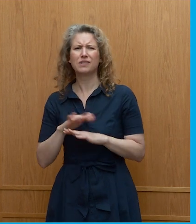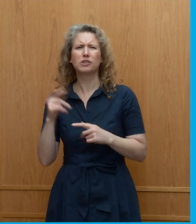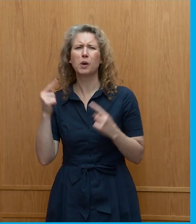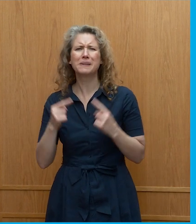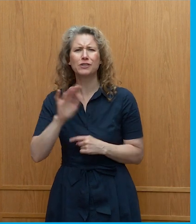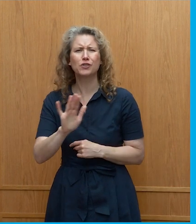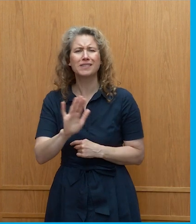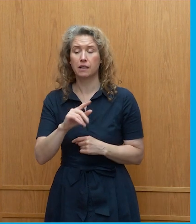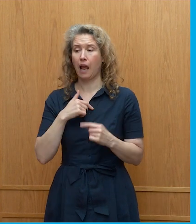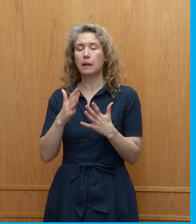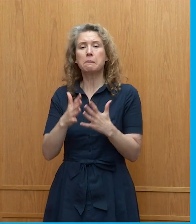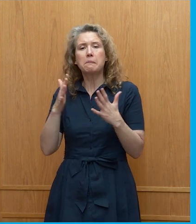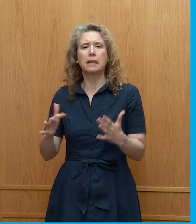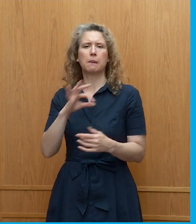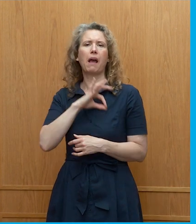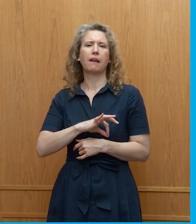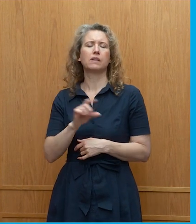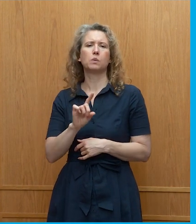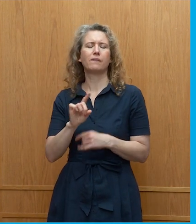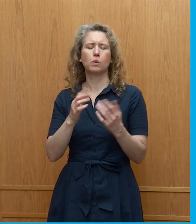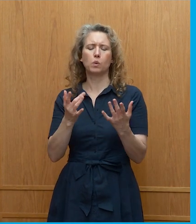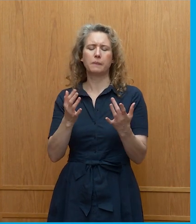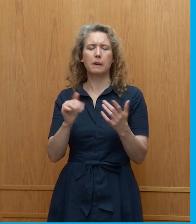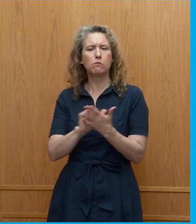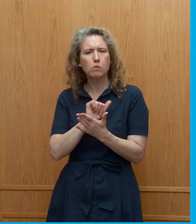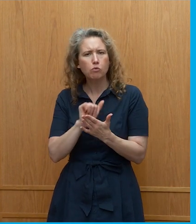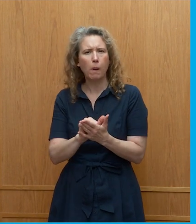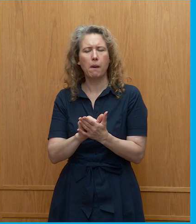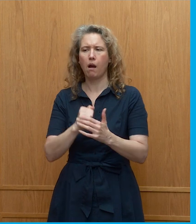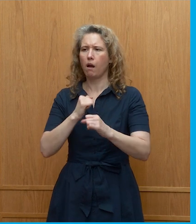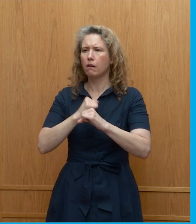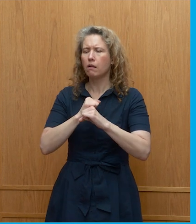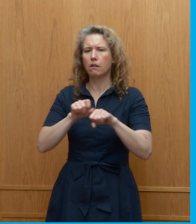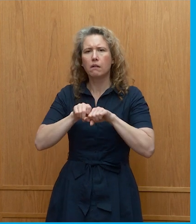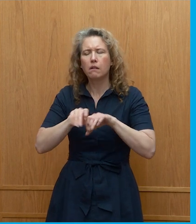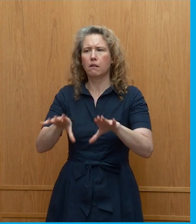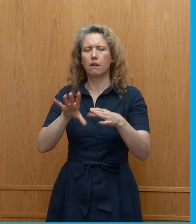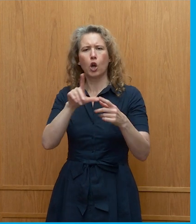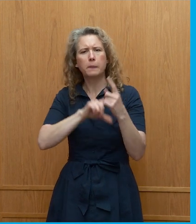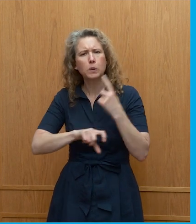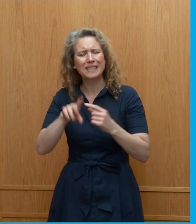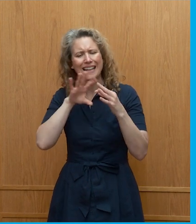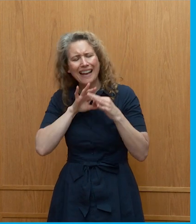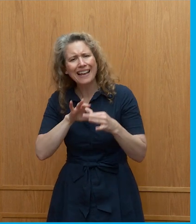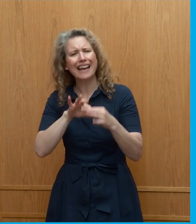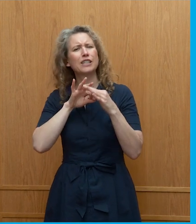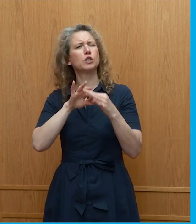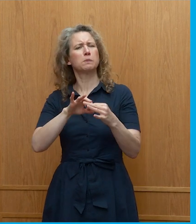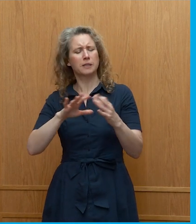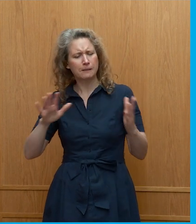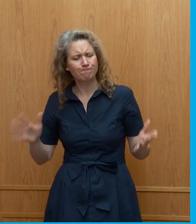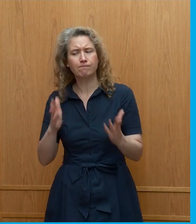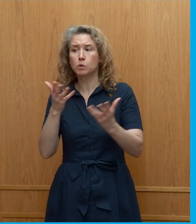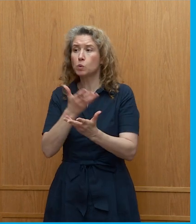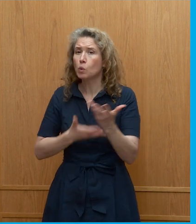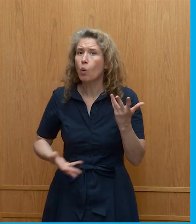benefits that can be had from proper public community engagement around these issues to really talk